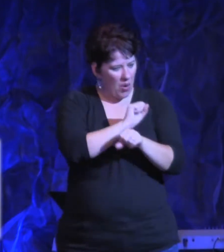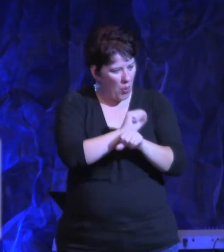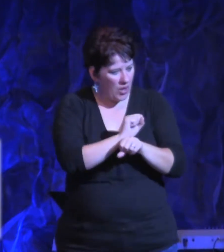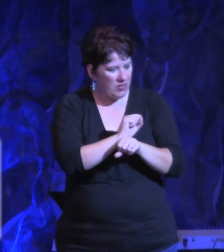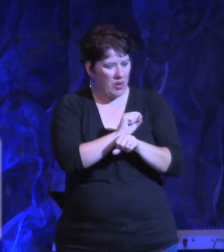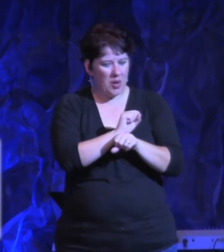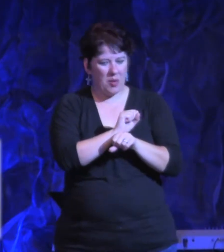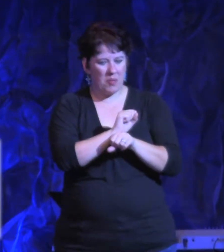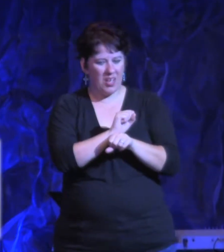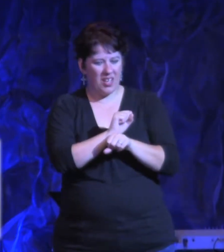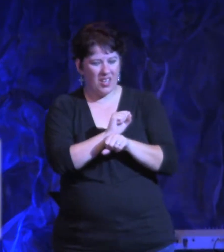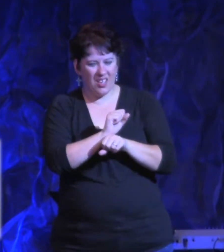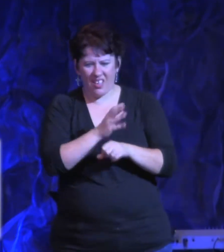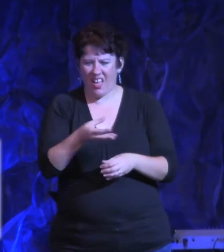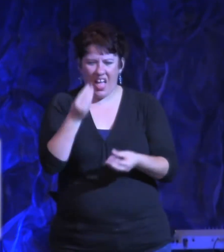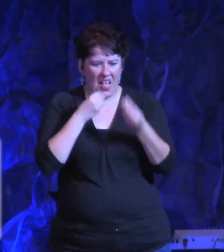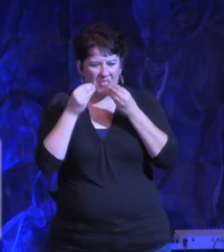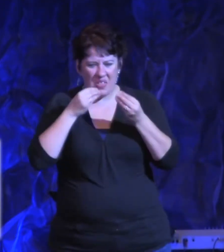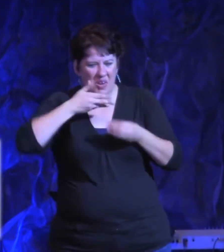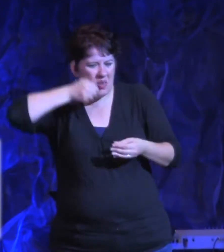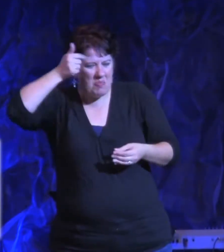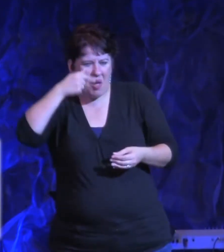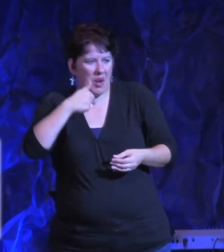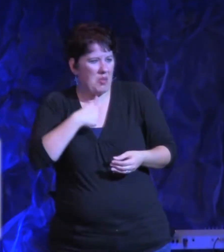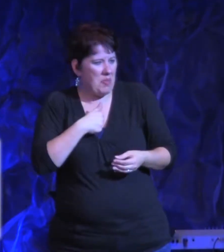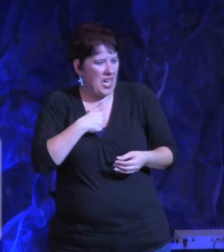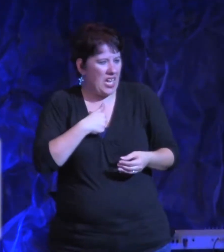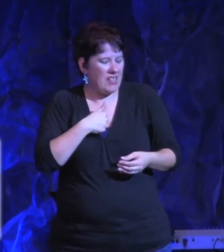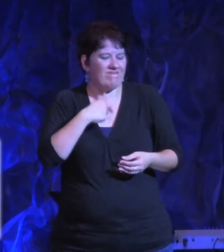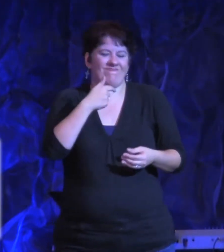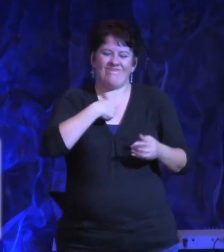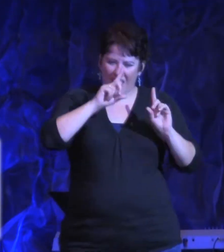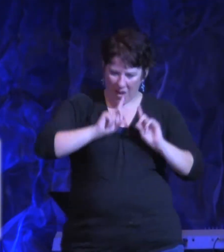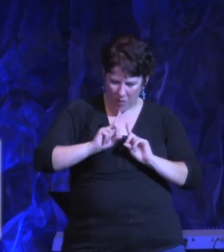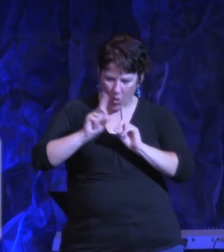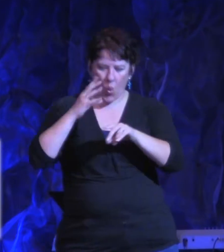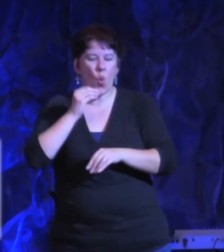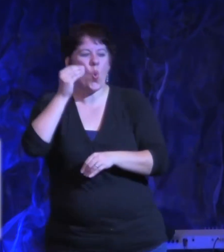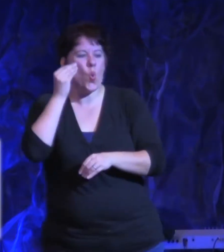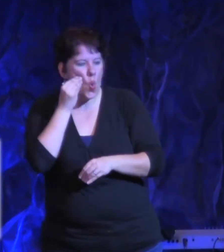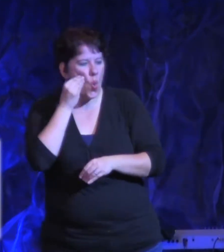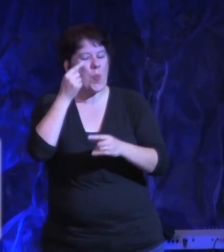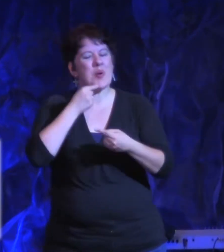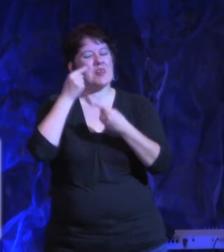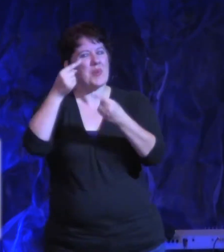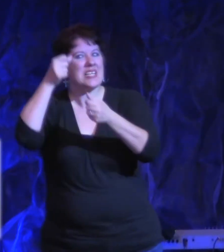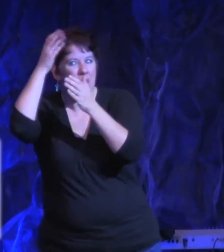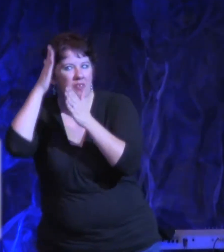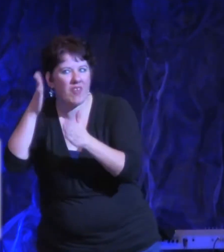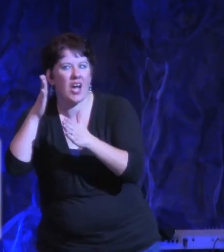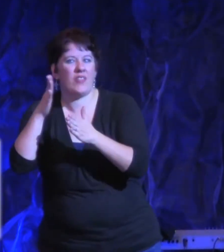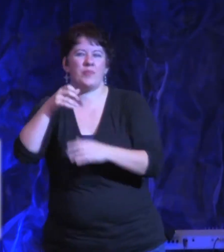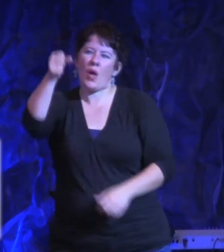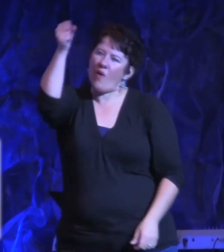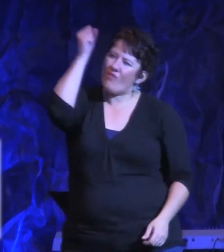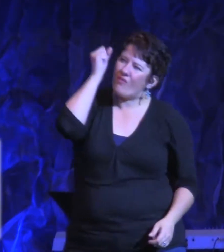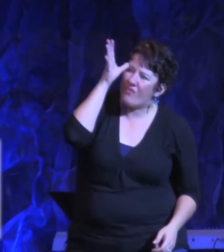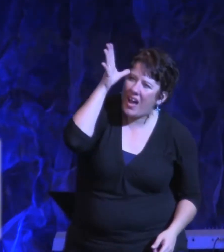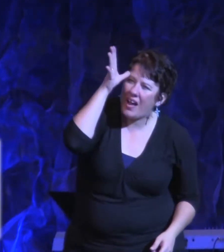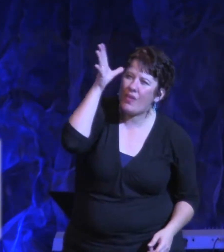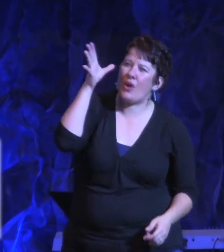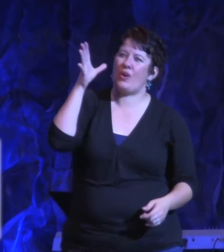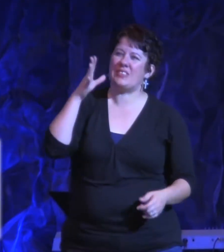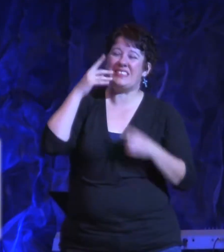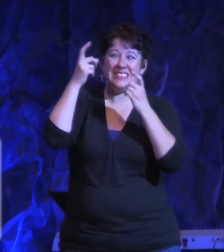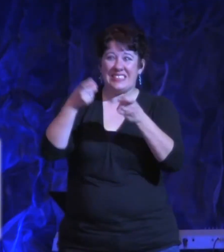And I will set out and go back to my father and say to him, Father, I have sinned against heaven and earth. The prodigal son,